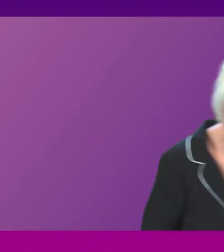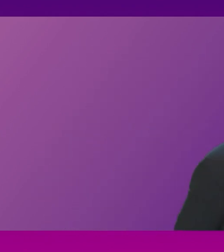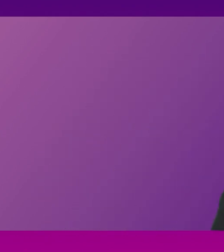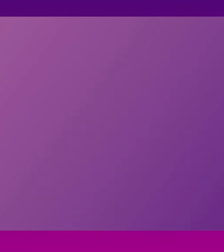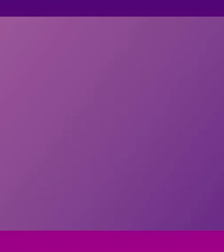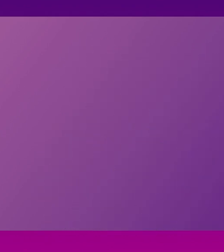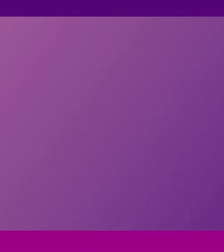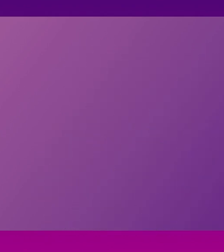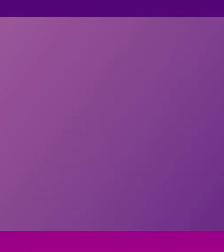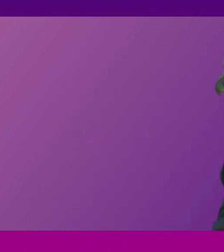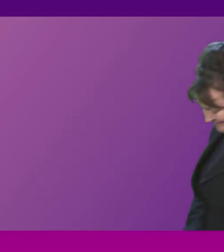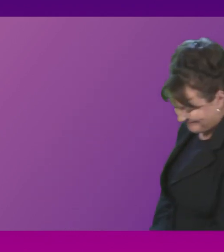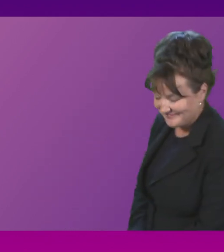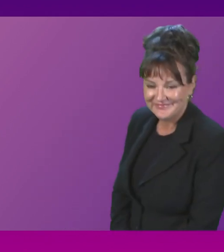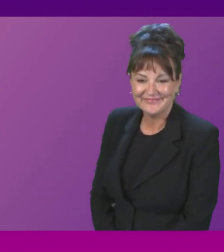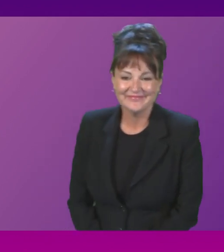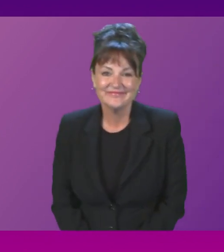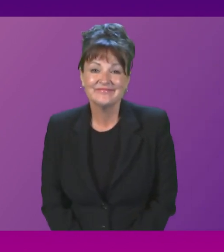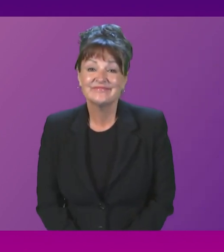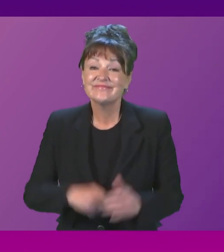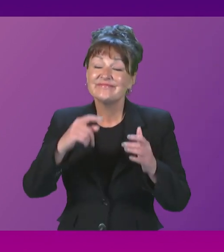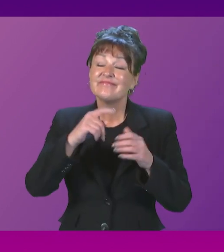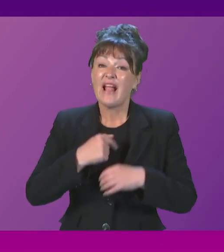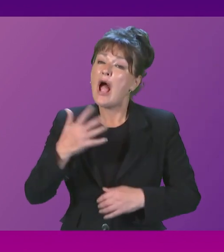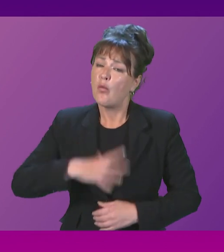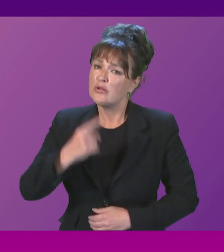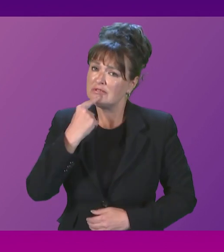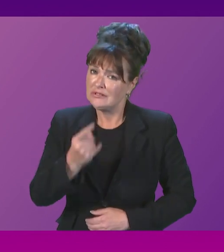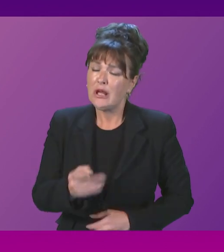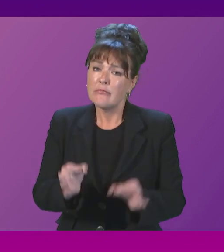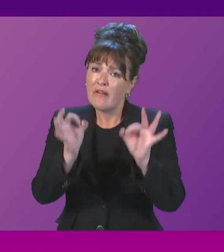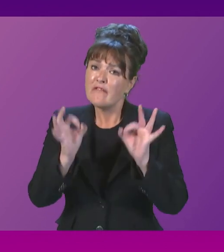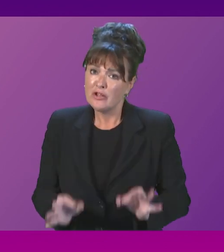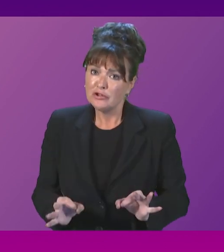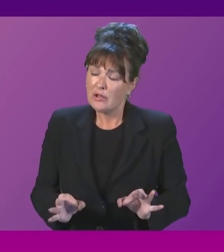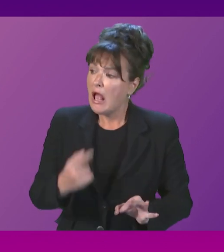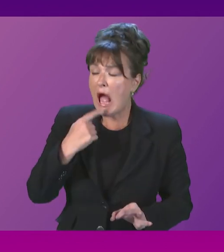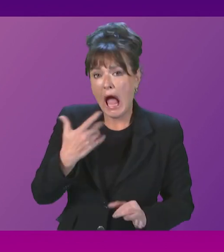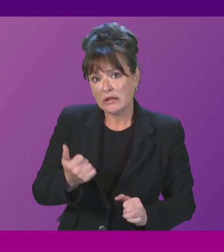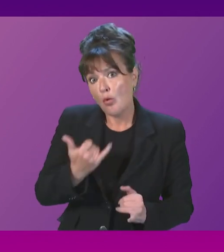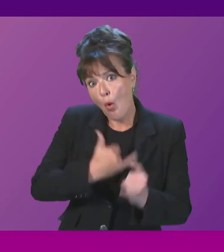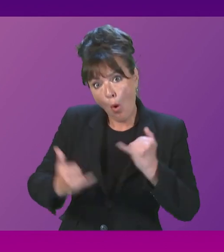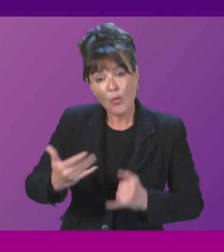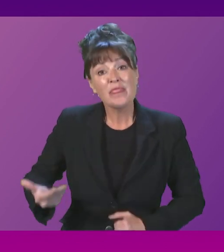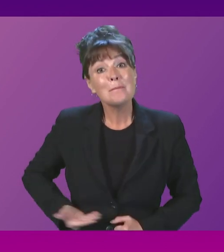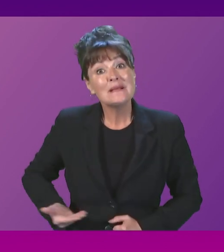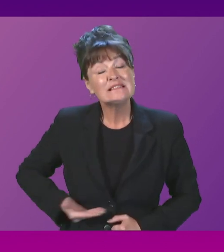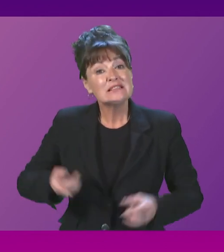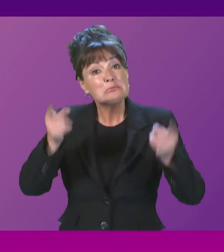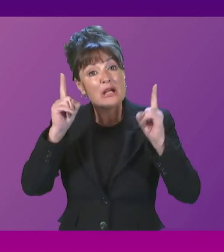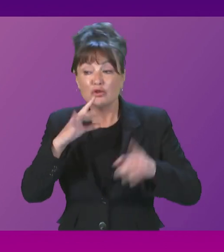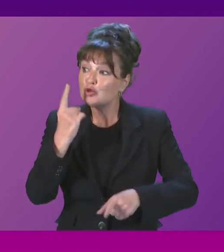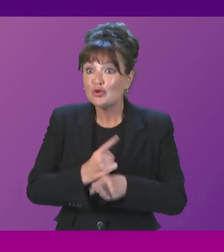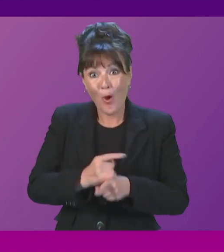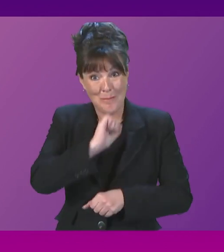I would like to put on record my thanks to the business minister for the call I had with him yesterday regarding the impact of the closure of the